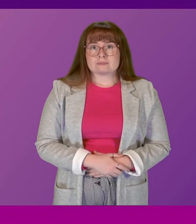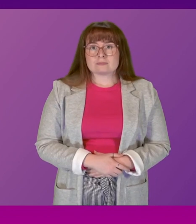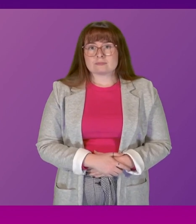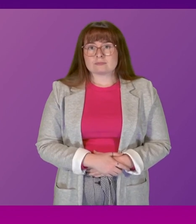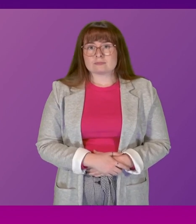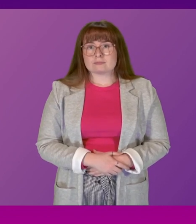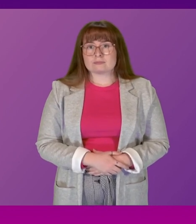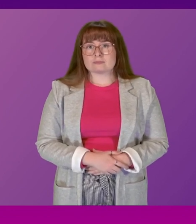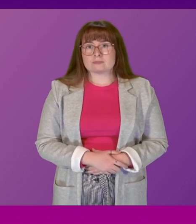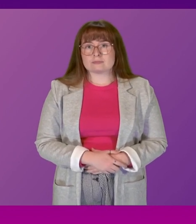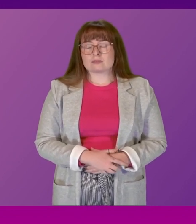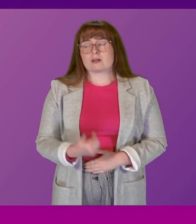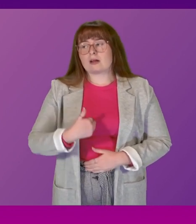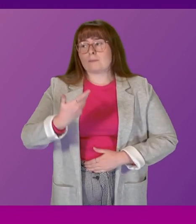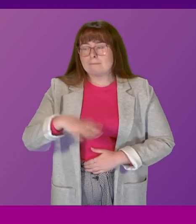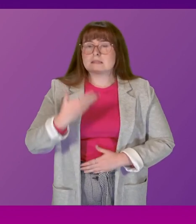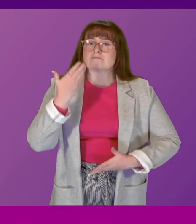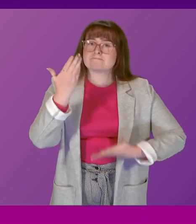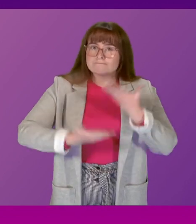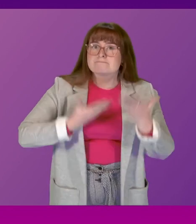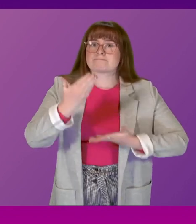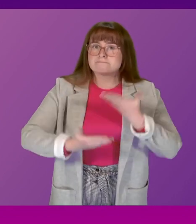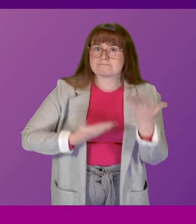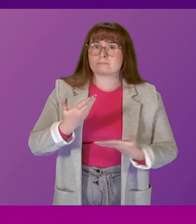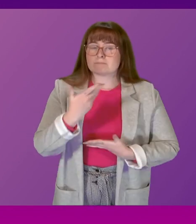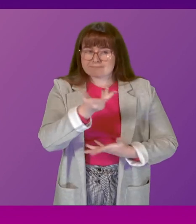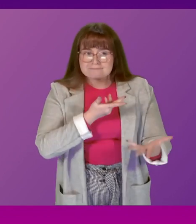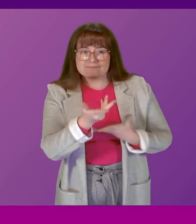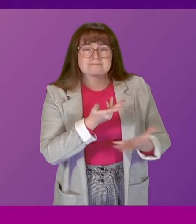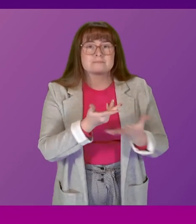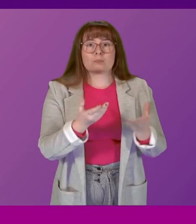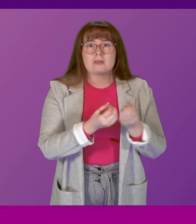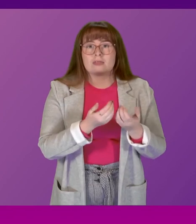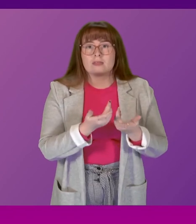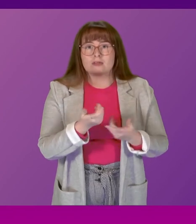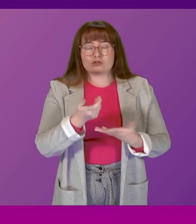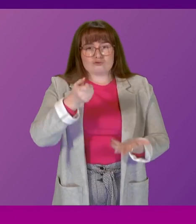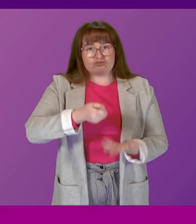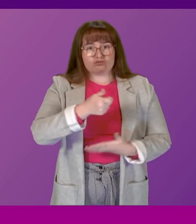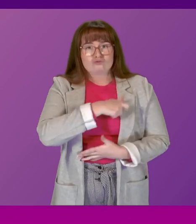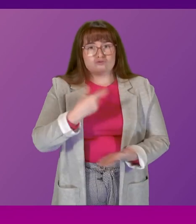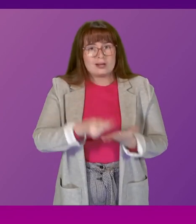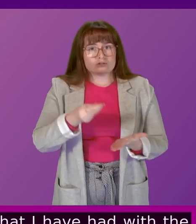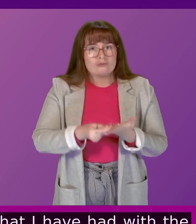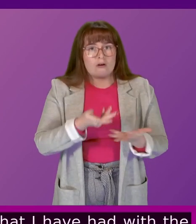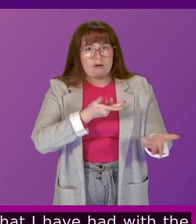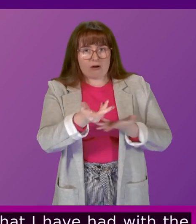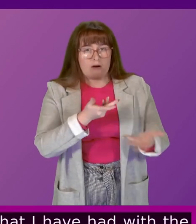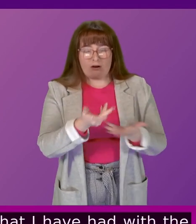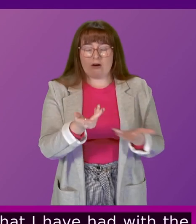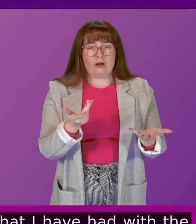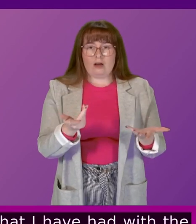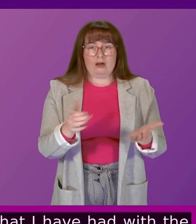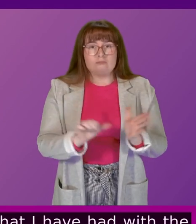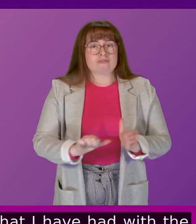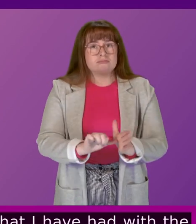So I described the discussions I'd had with the Chief Secretary of the Treasury, John Glenn, as a bit of an oasis in a desert, just to